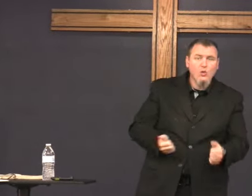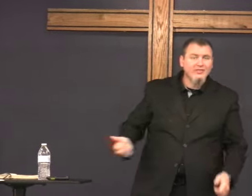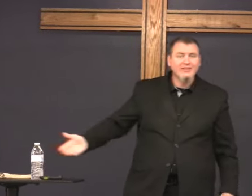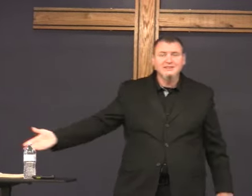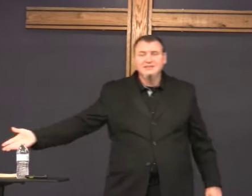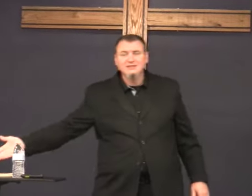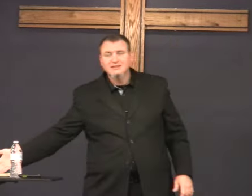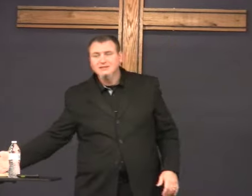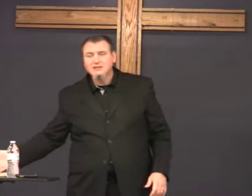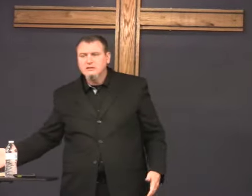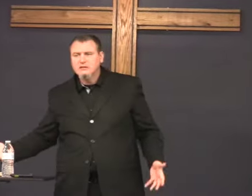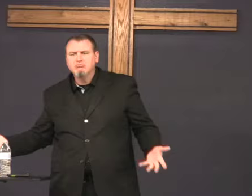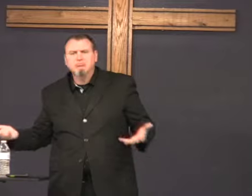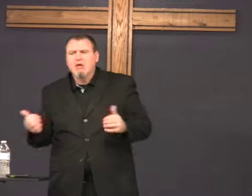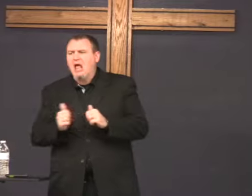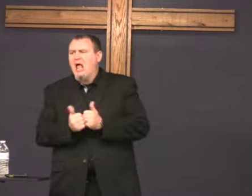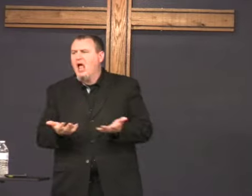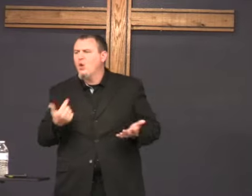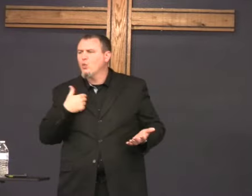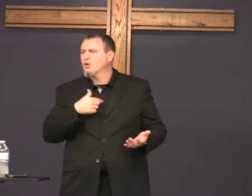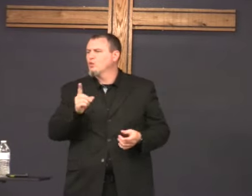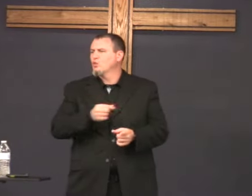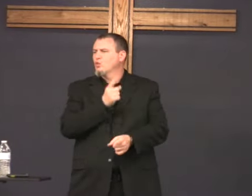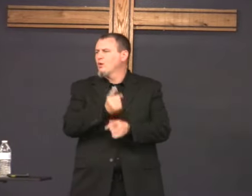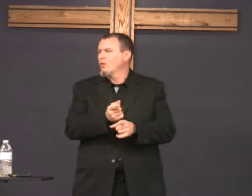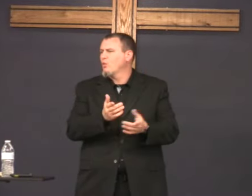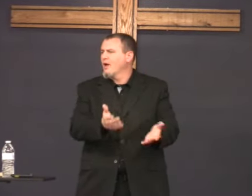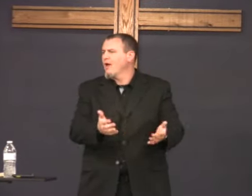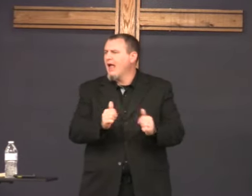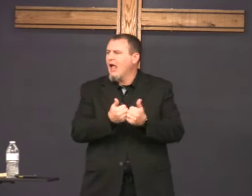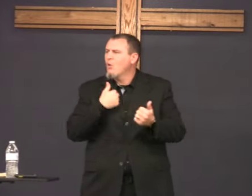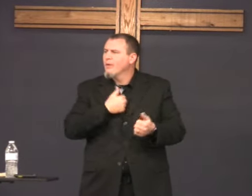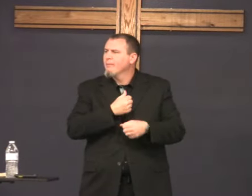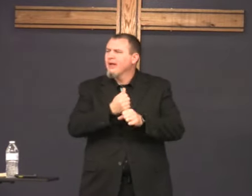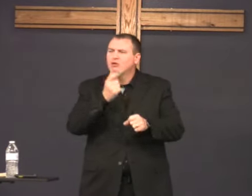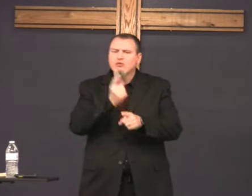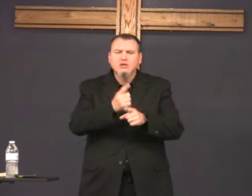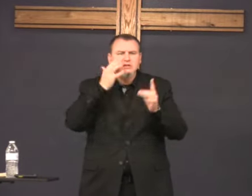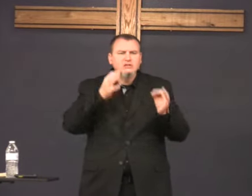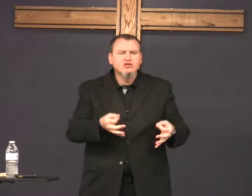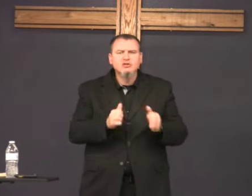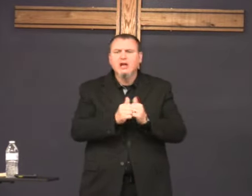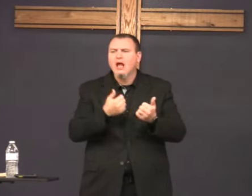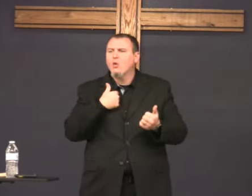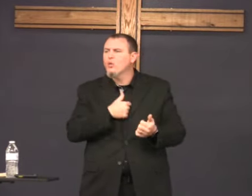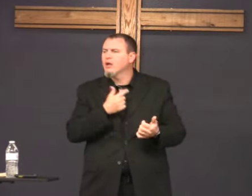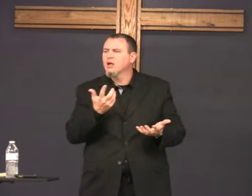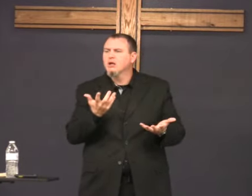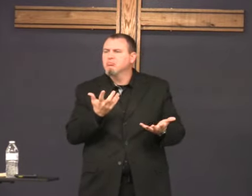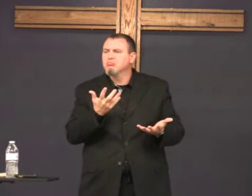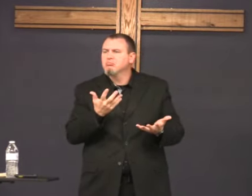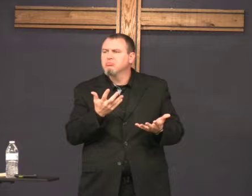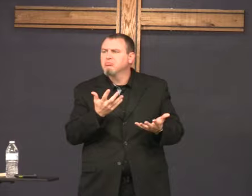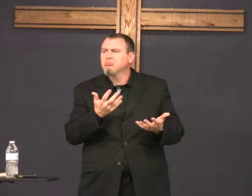And if you don't follow God's word, then how will we do things the right way? How will we make the right decision